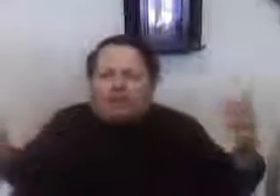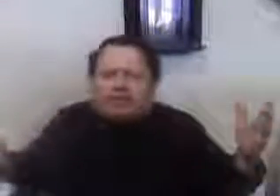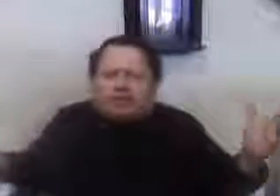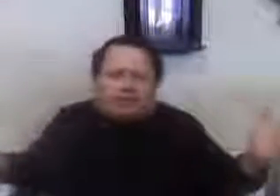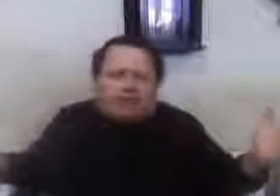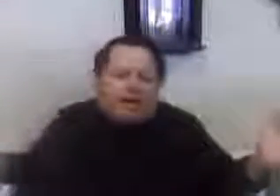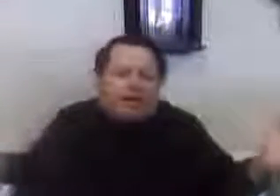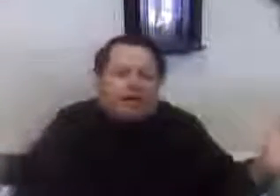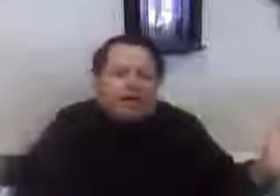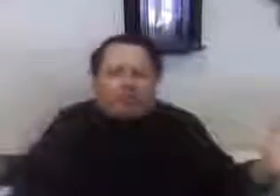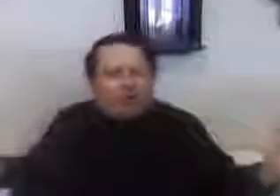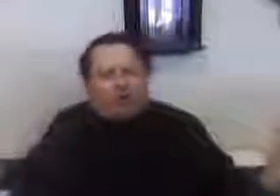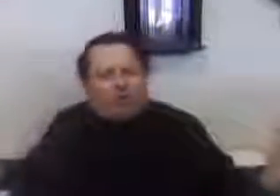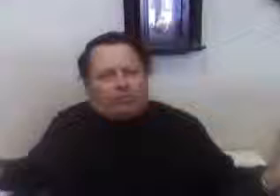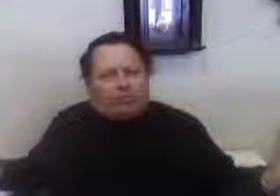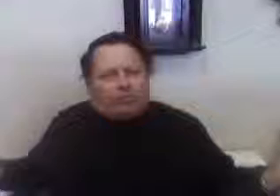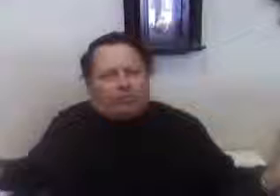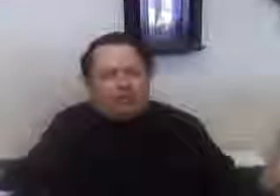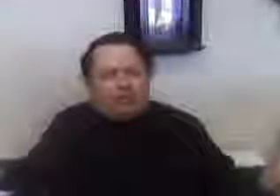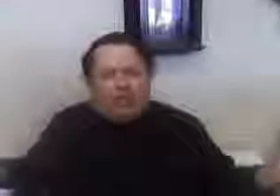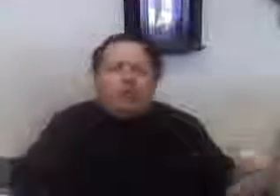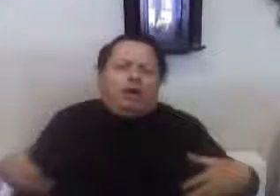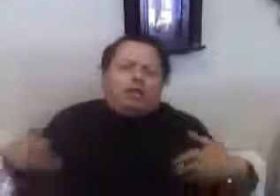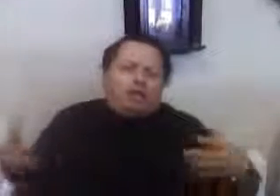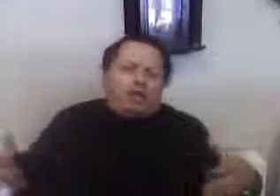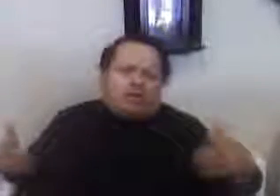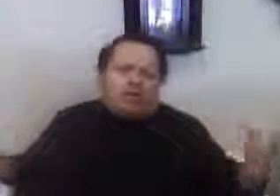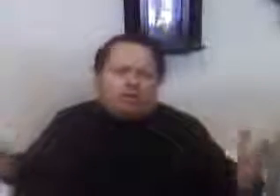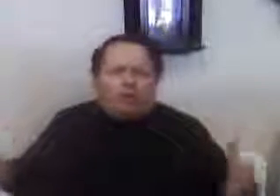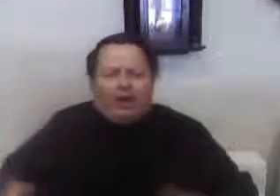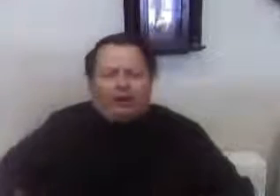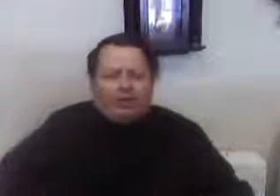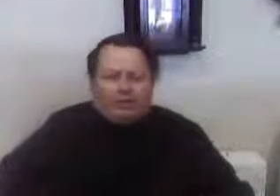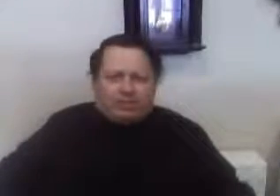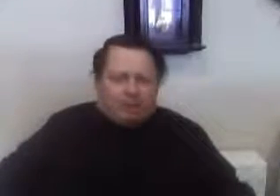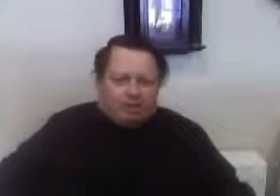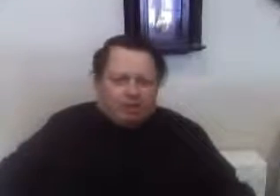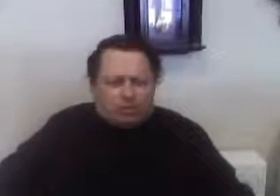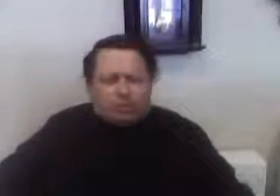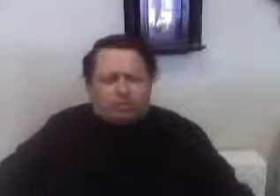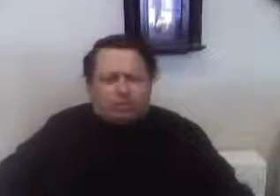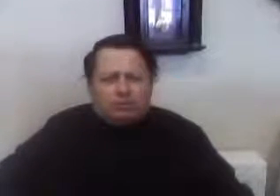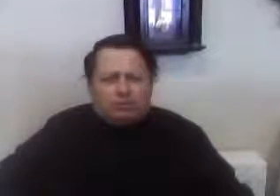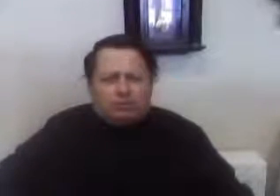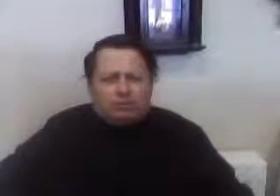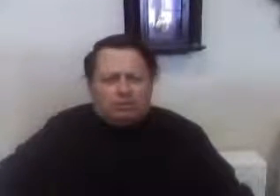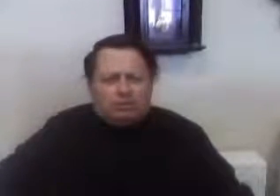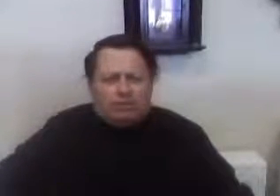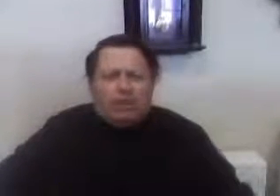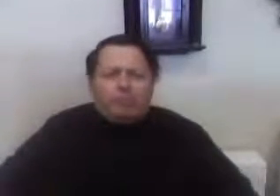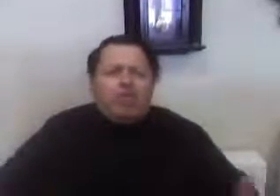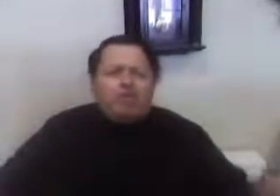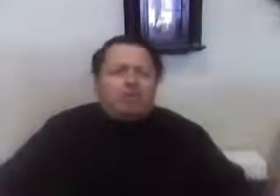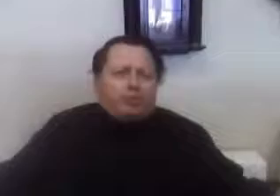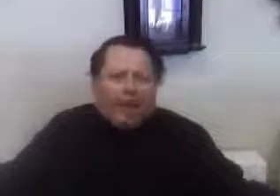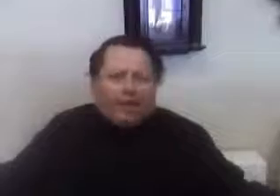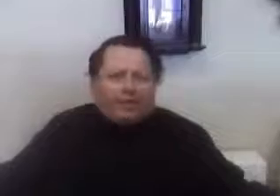this economic growth. We want to share in the wealth of this nation too. We are making the product